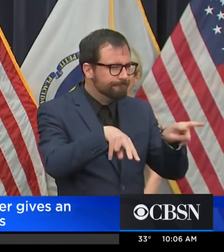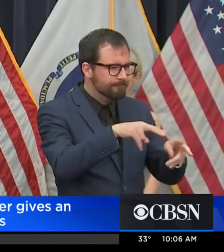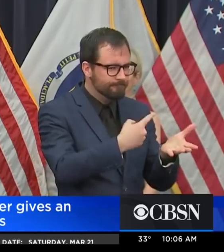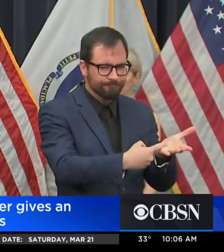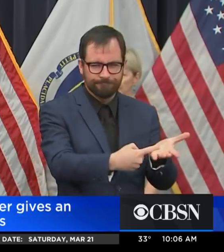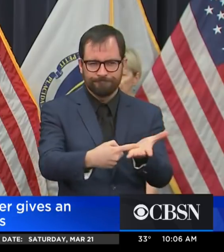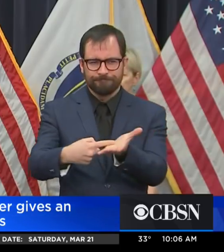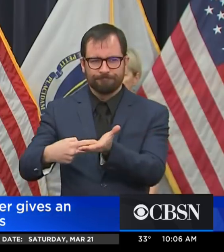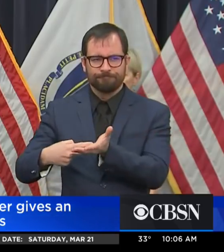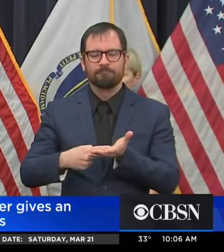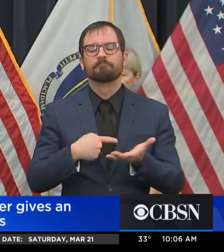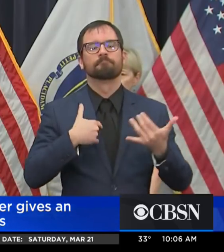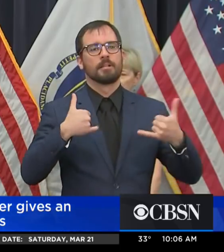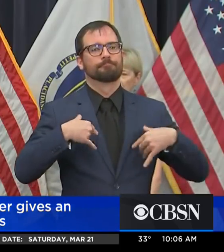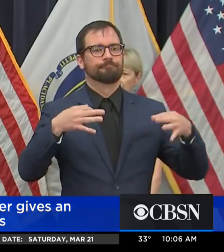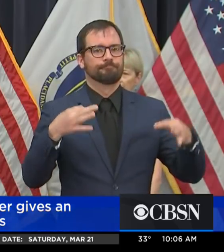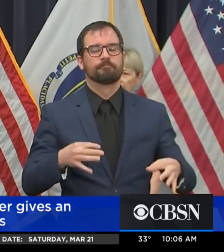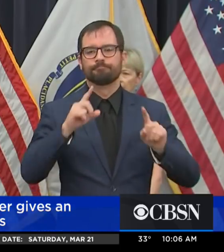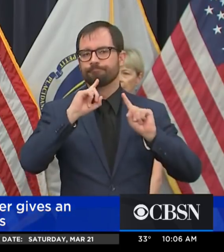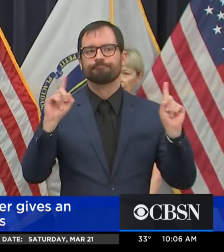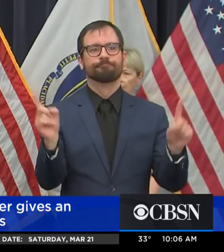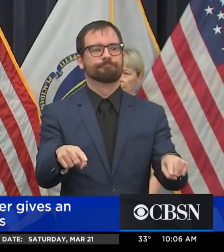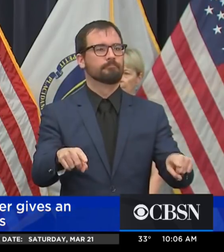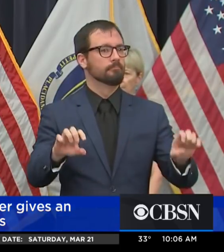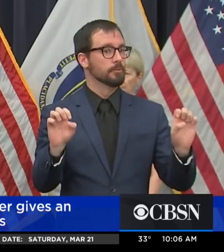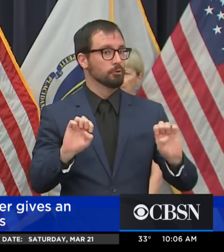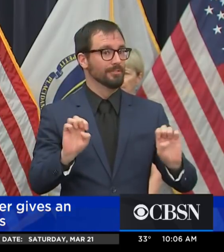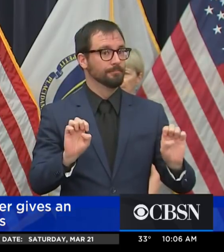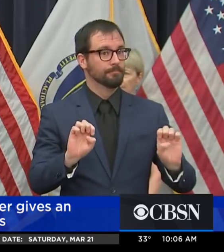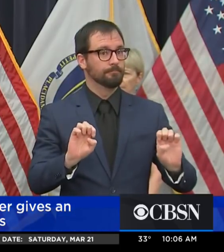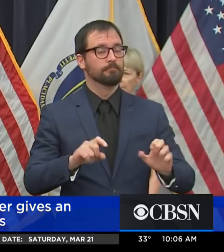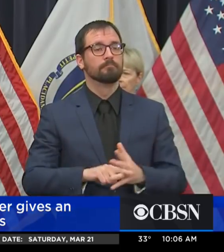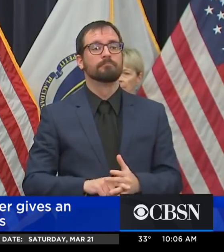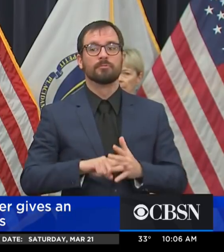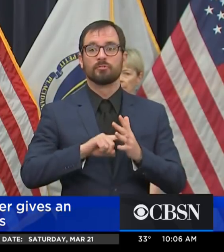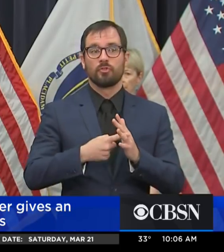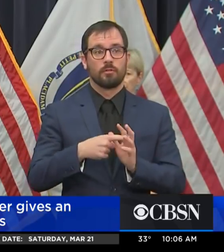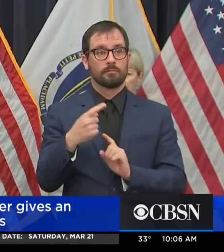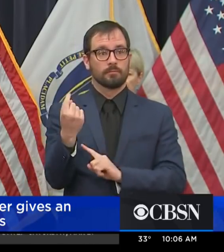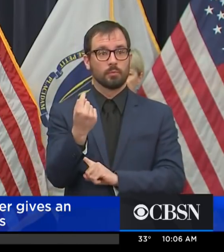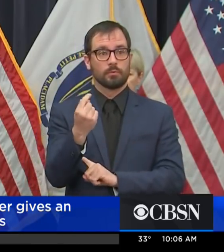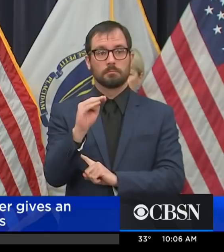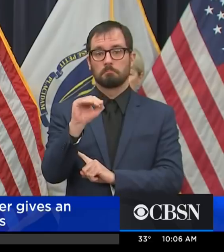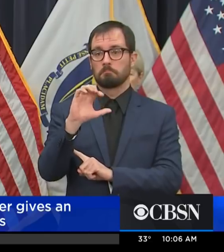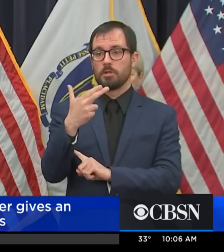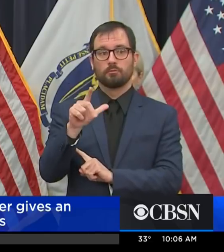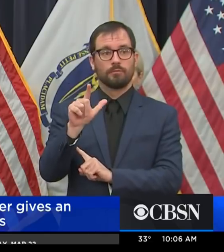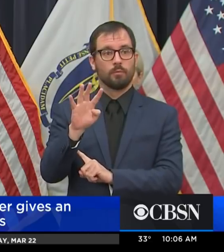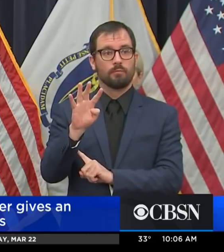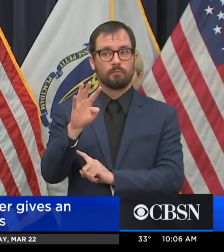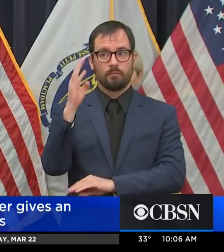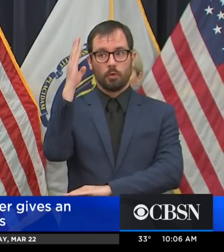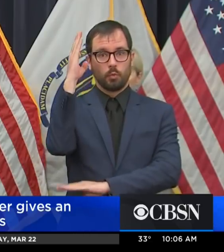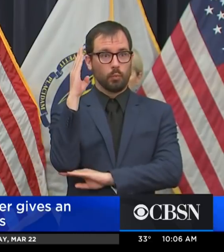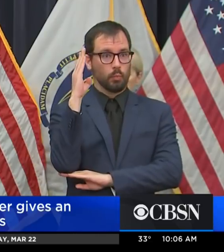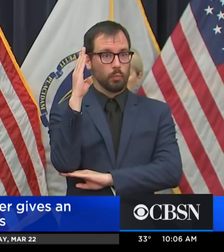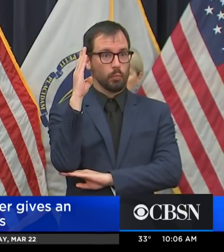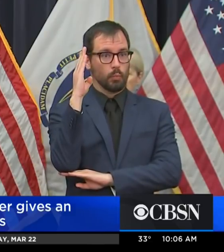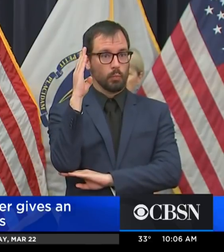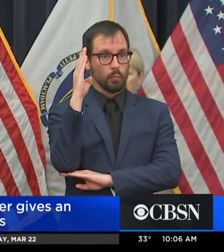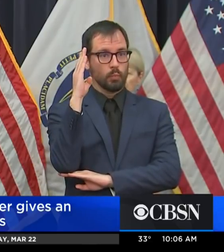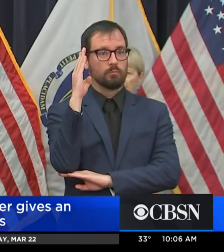issuing the following emergency order. Effective Tuesday, March 24th at noon, all non-essential